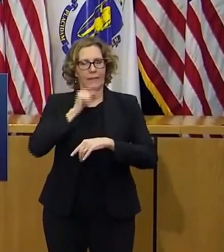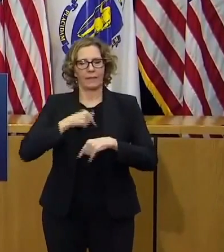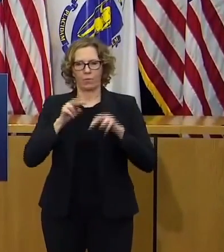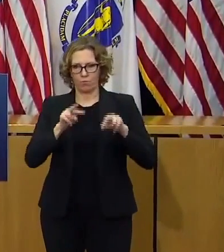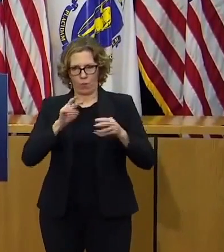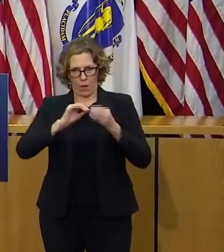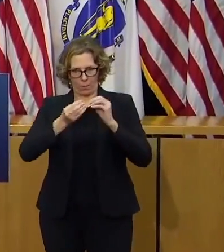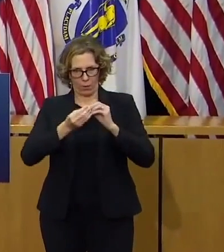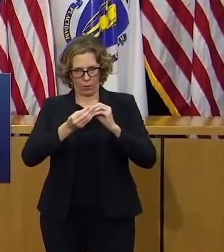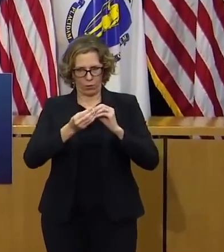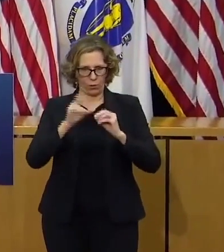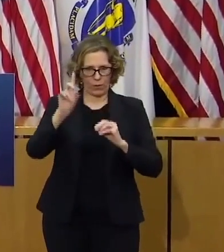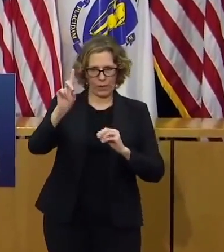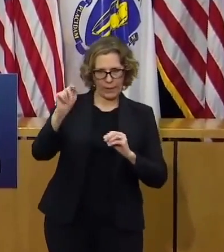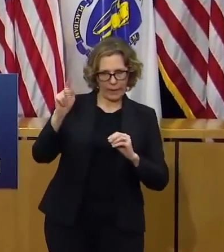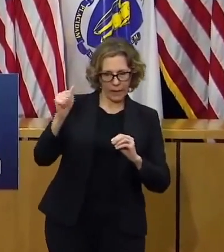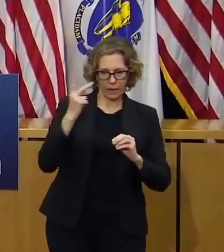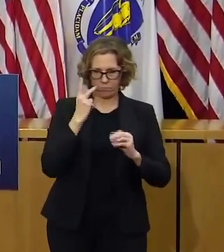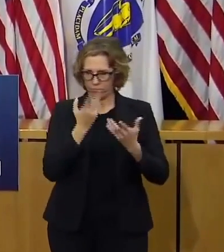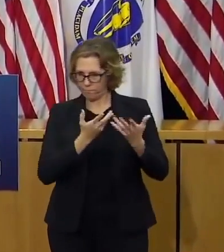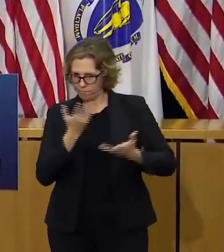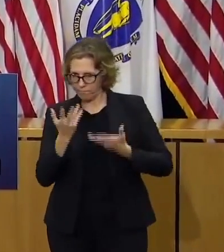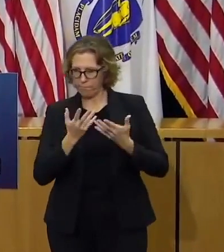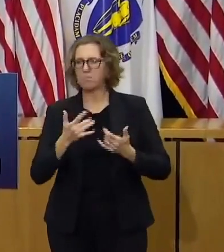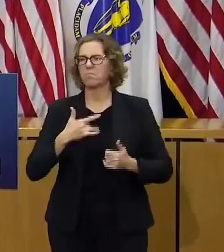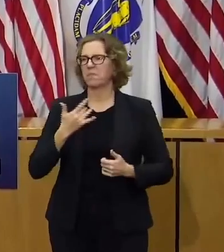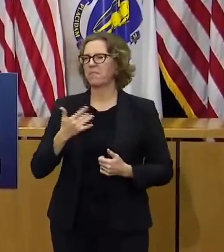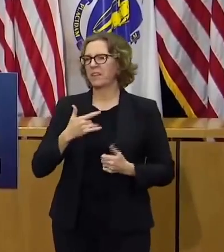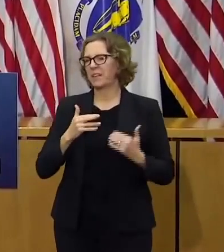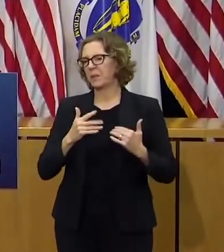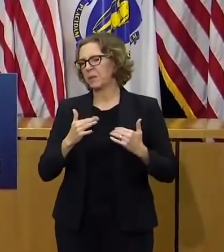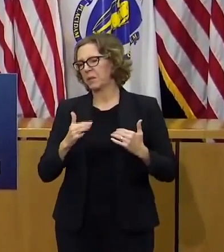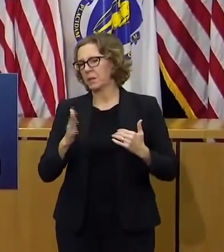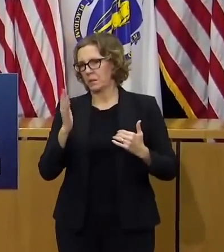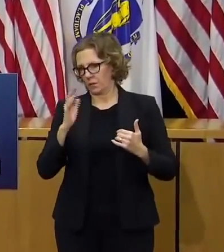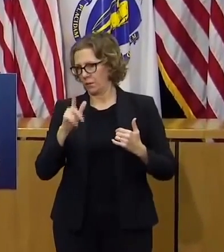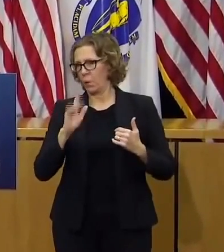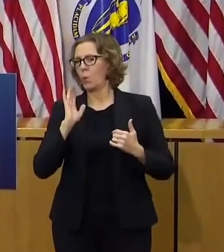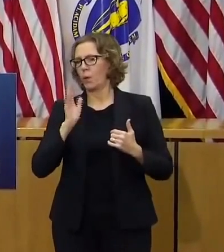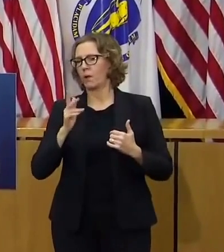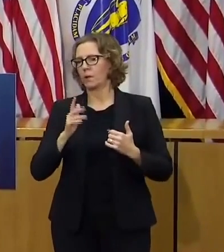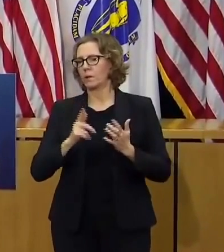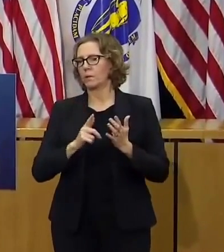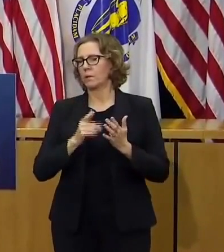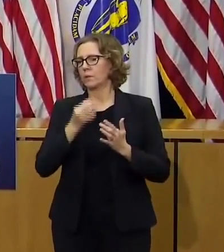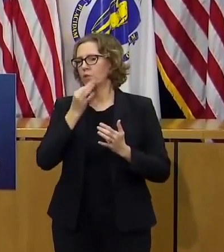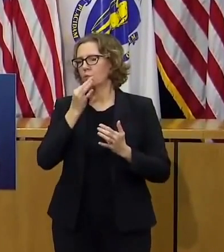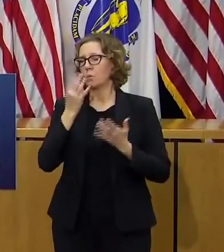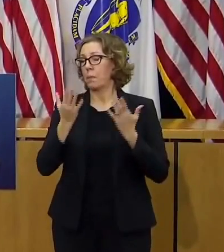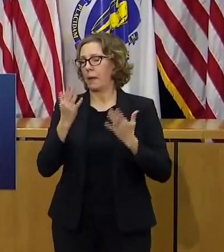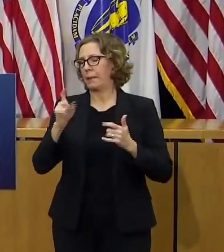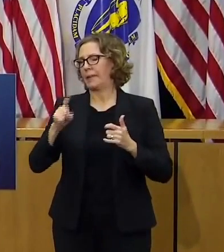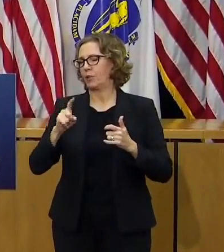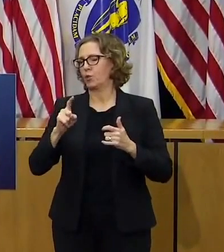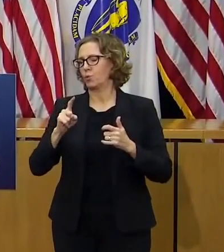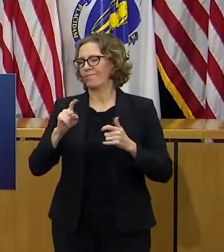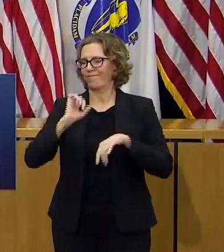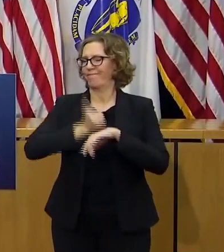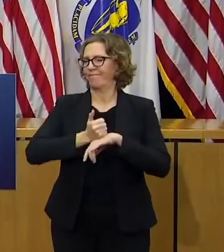fully expect that at some point uh we'll make some decisions with respect to that when you say options are on the table